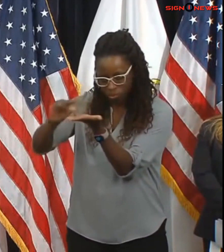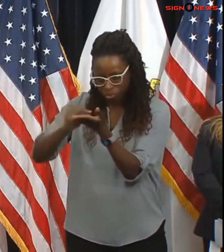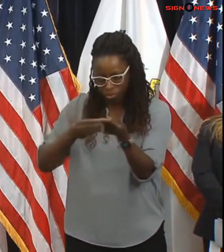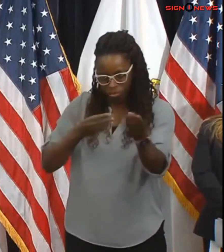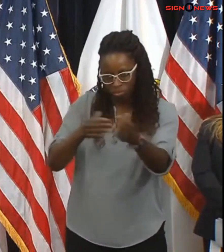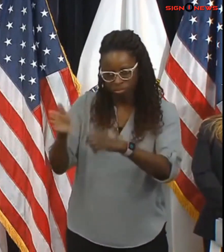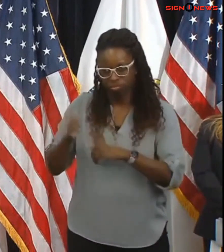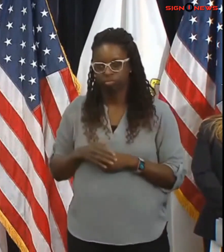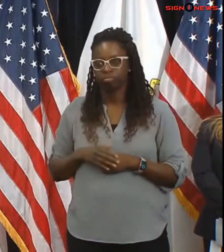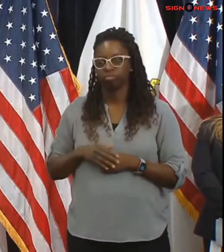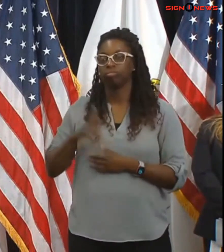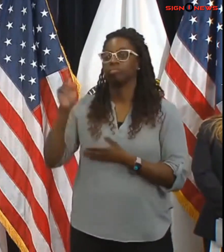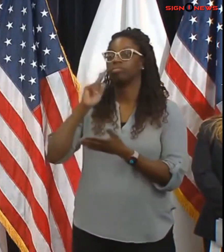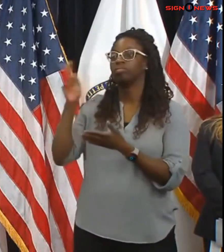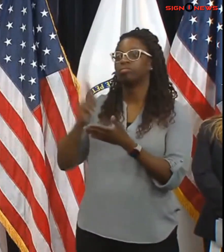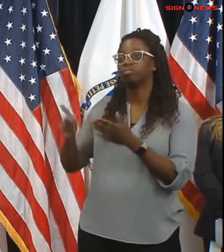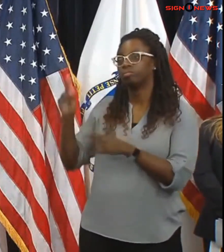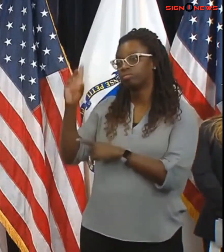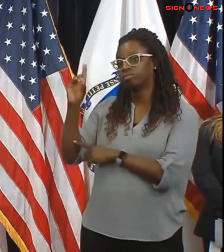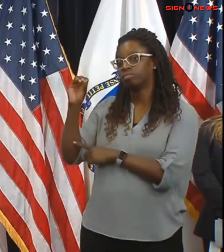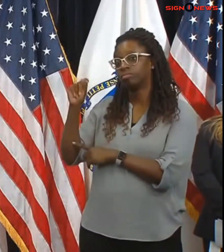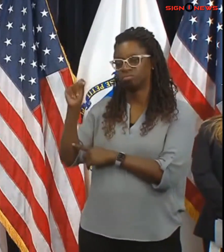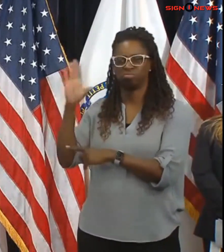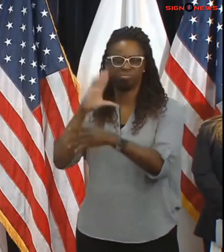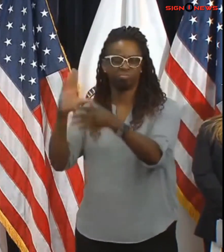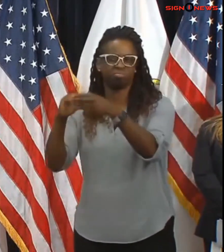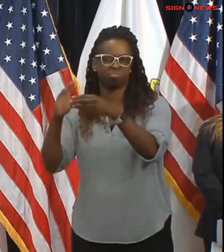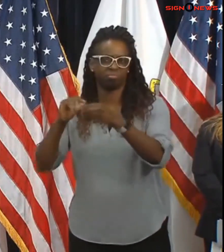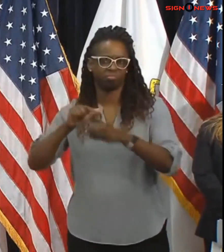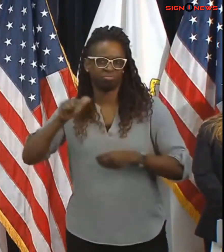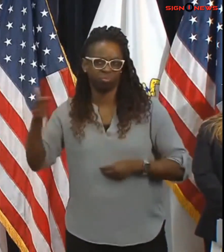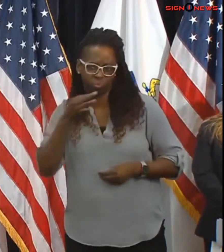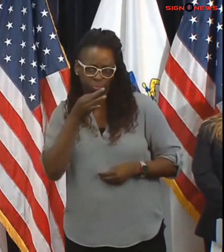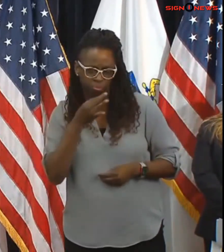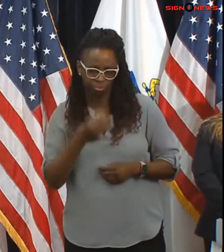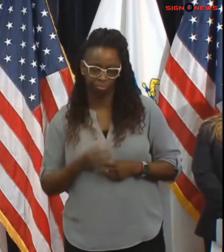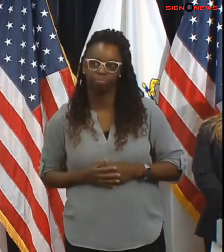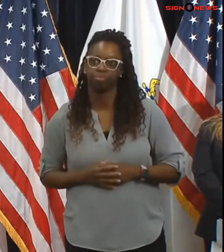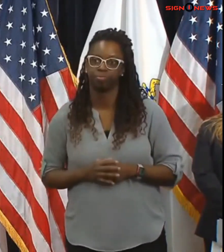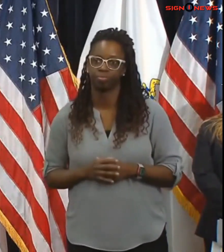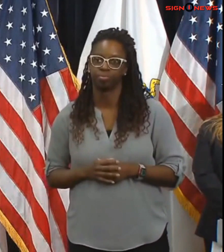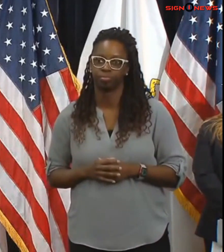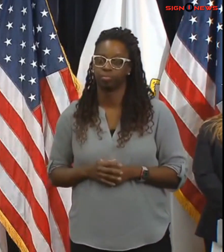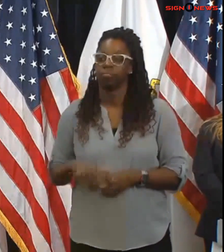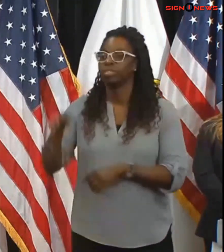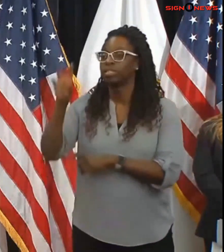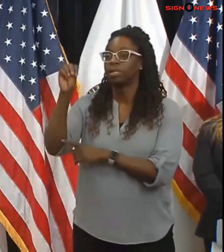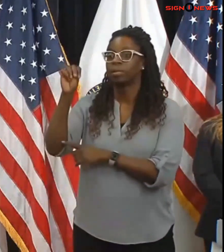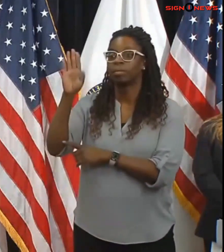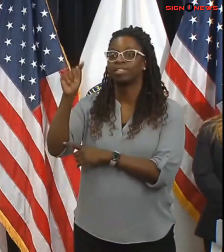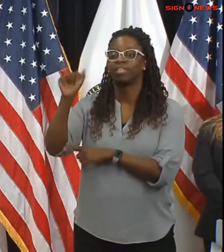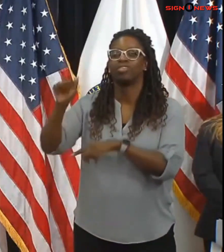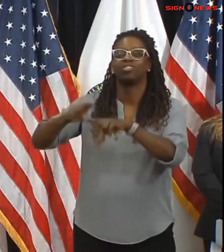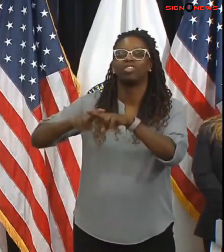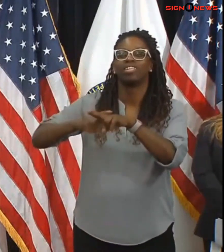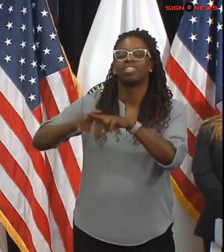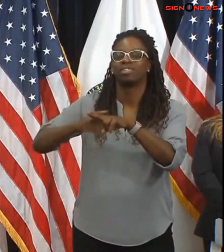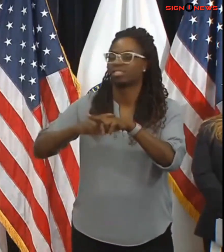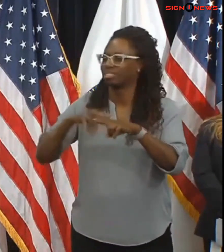MBTA has also been preparing for this storm over the past several days. Many lines will be running reduced storm schedules for those who